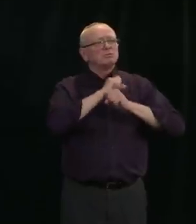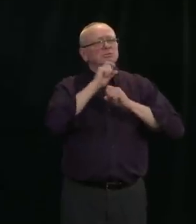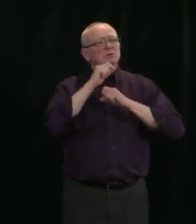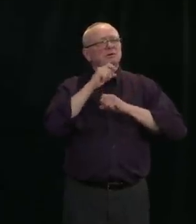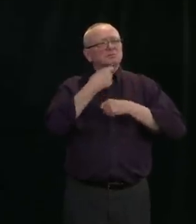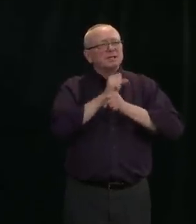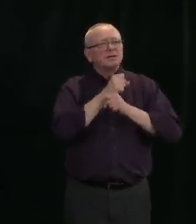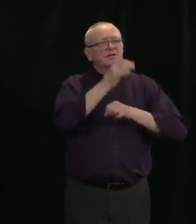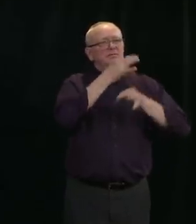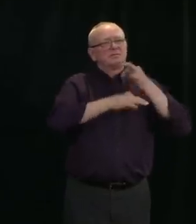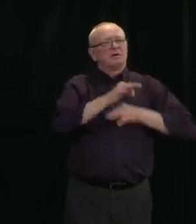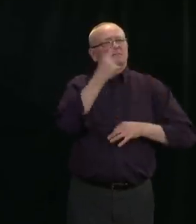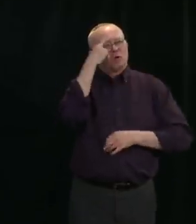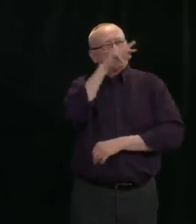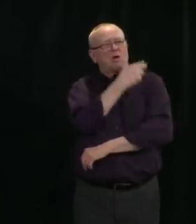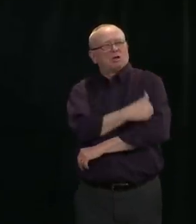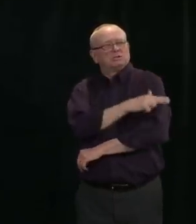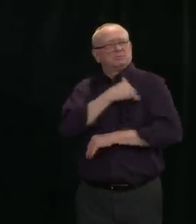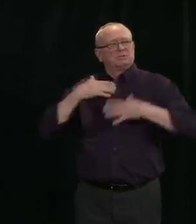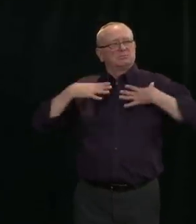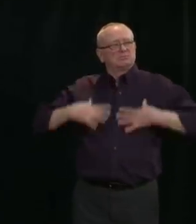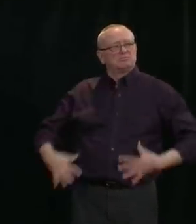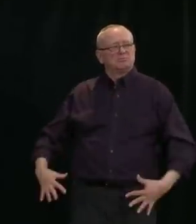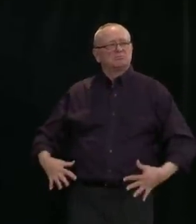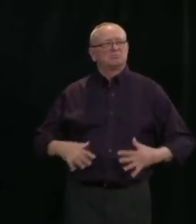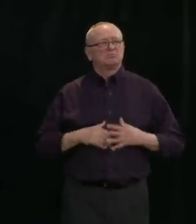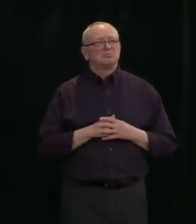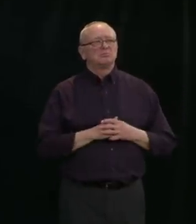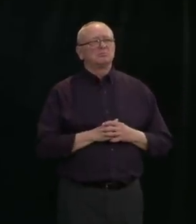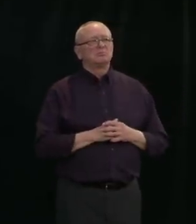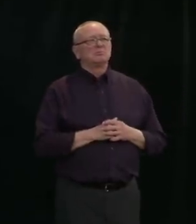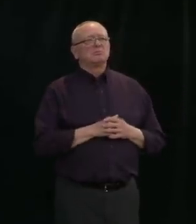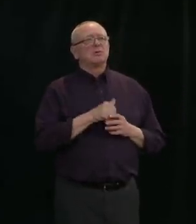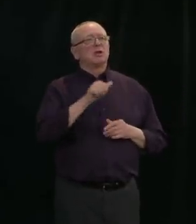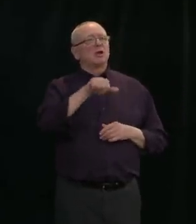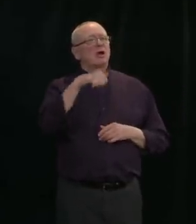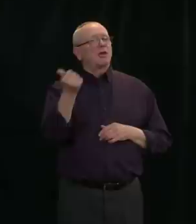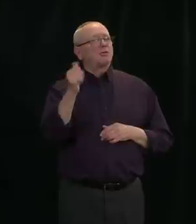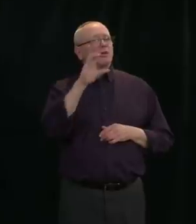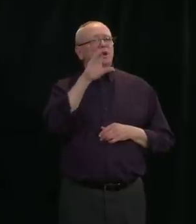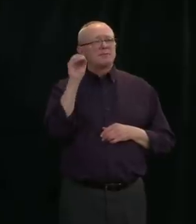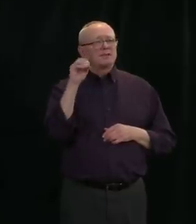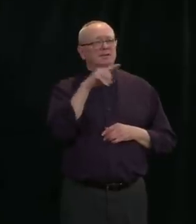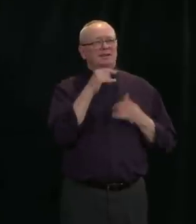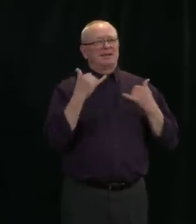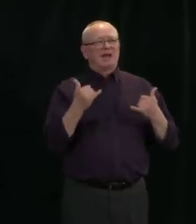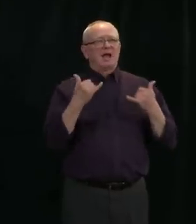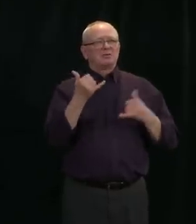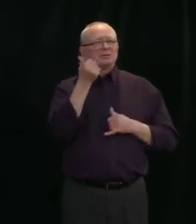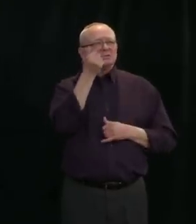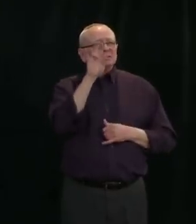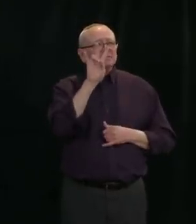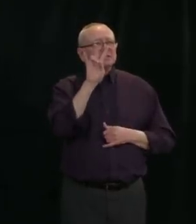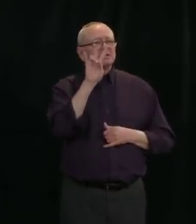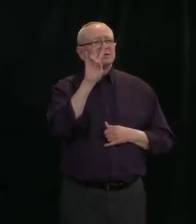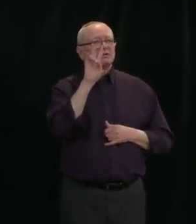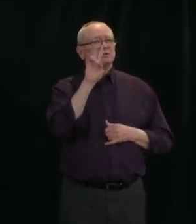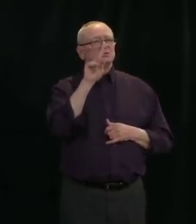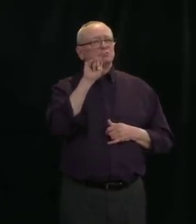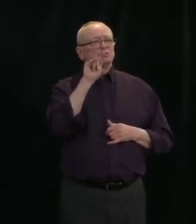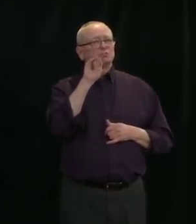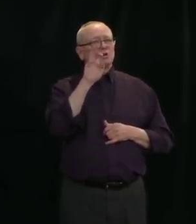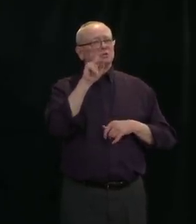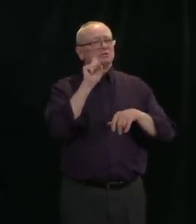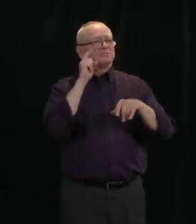name, in Edmonton, is making its fleet of 17 trucks available to haul fresh water for first responders